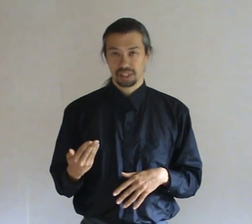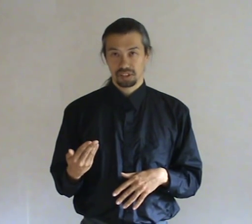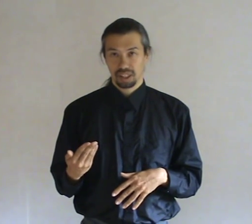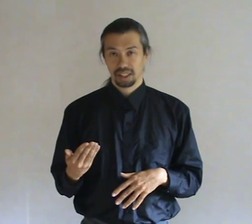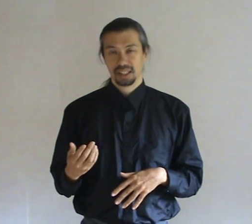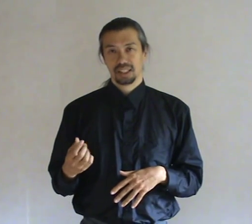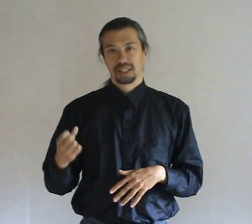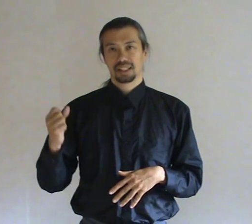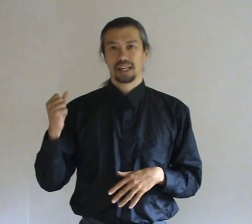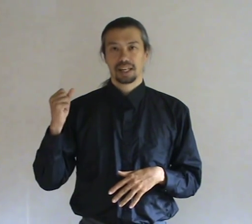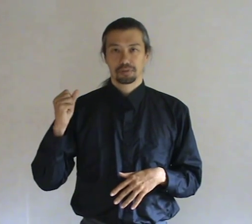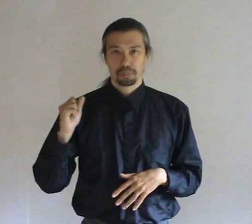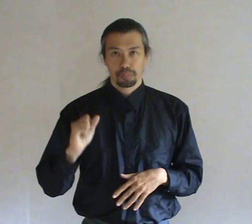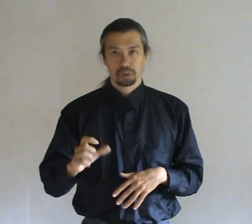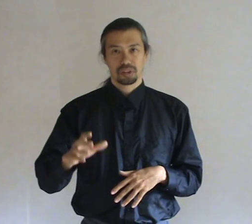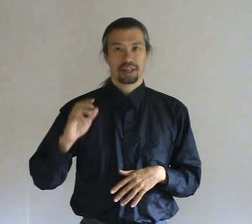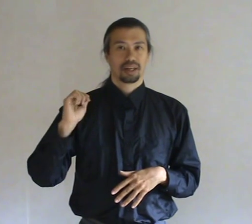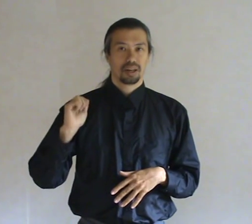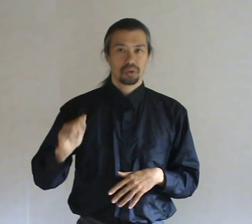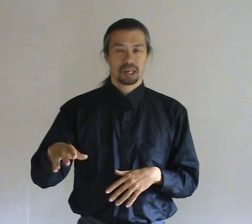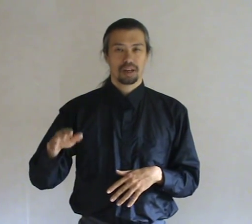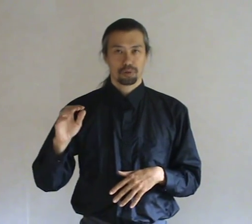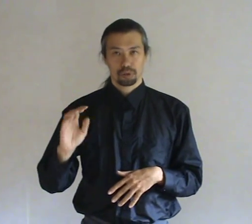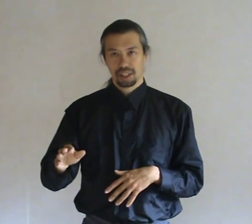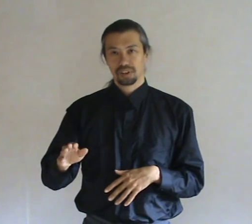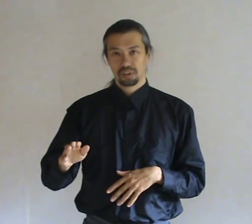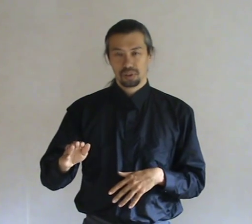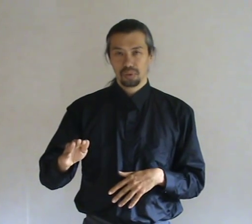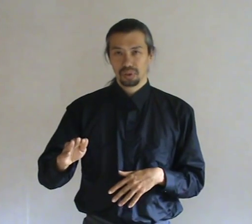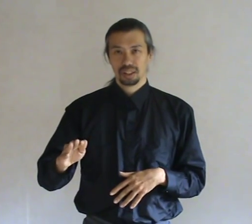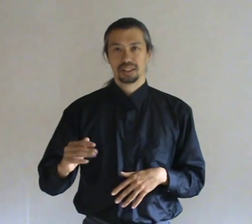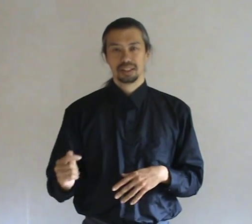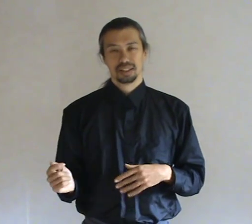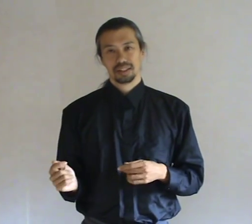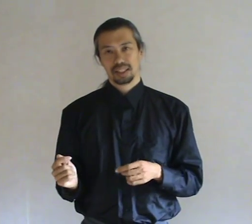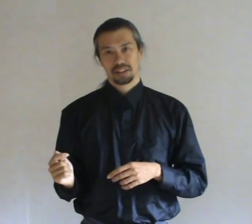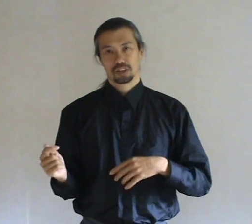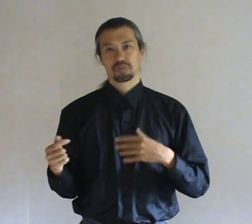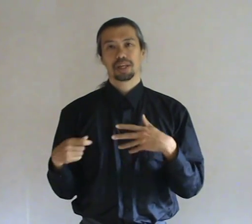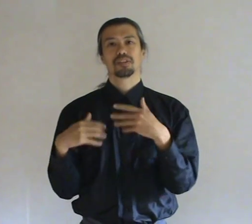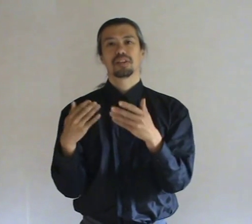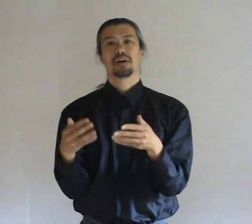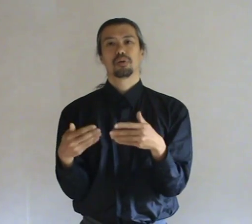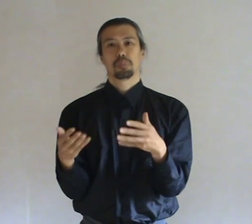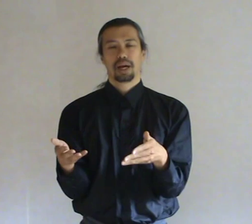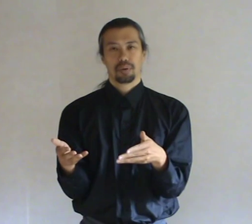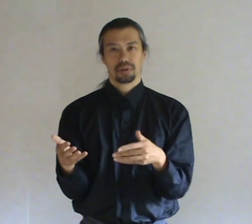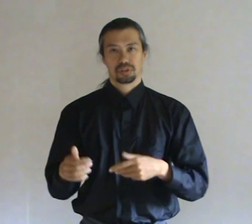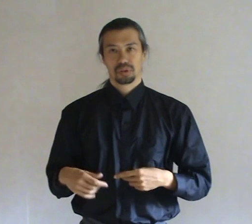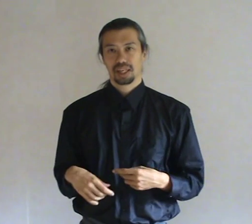easily. That they have to put their own life force into you. And expand their own power to get